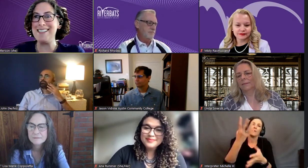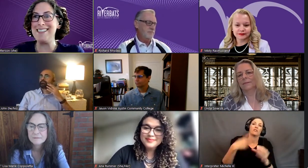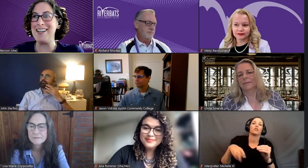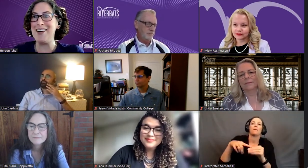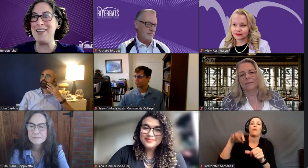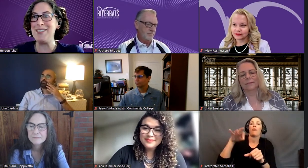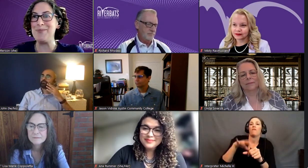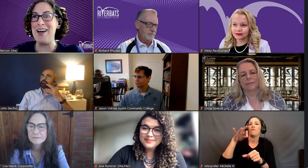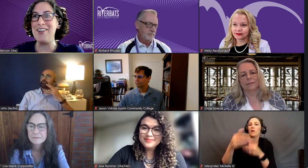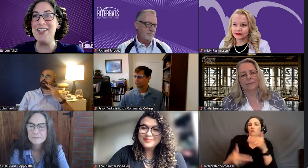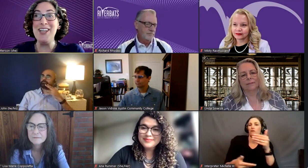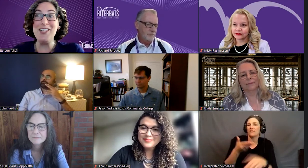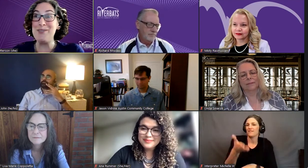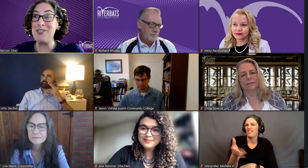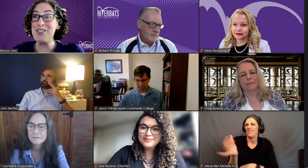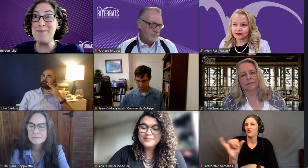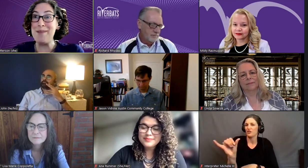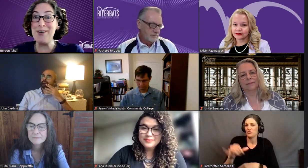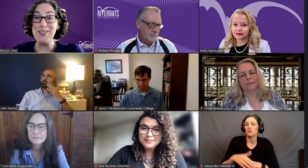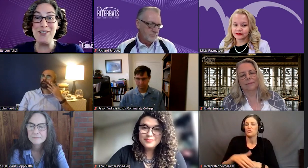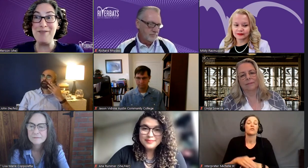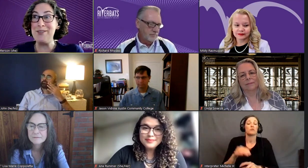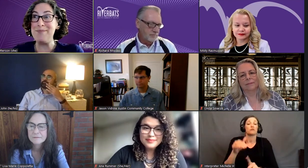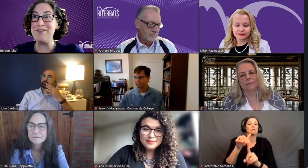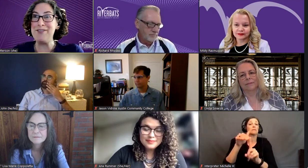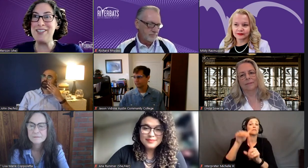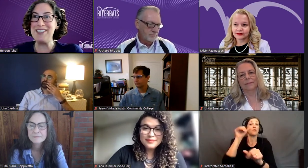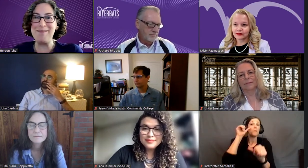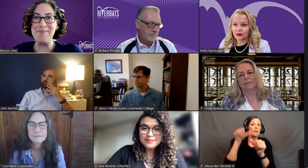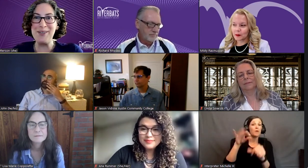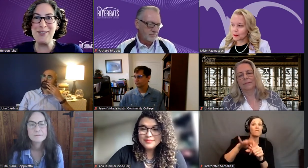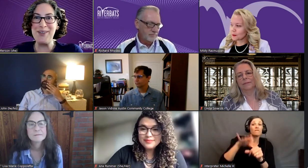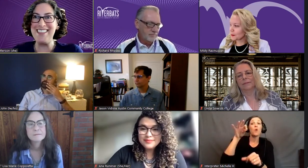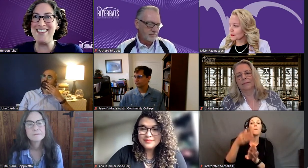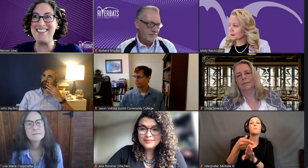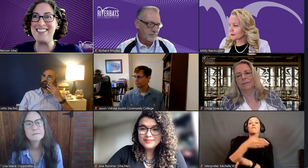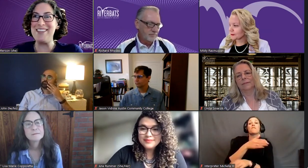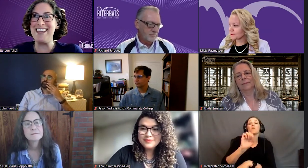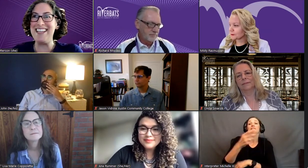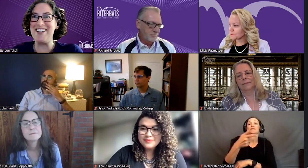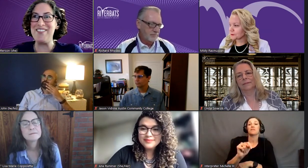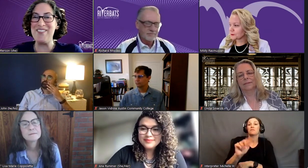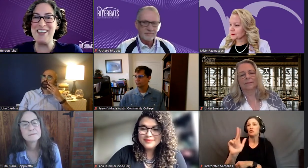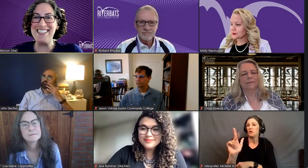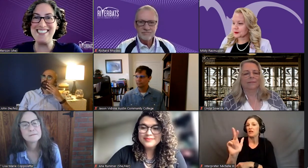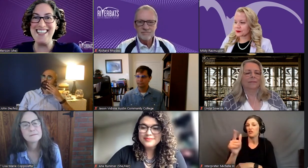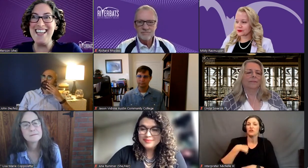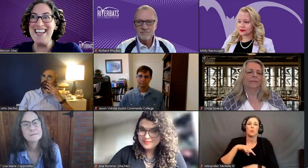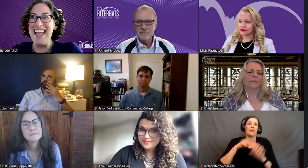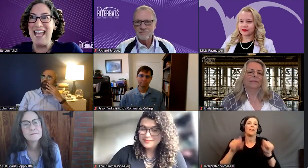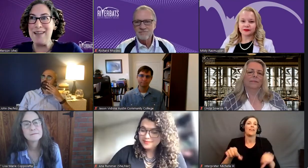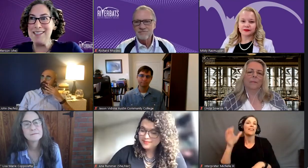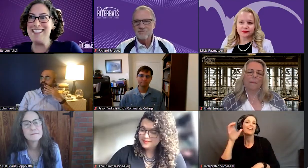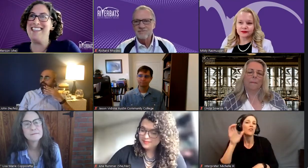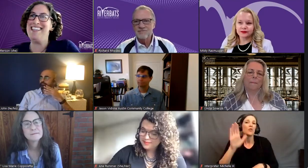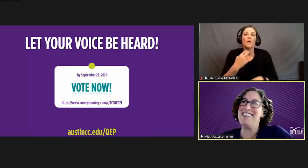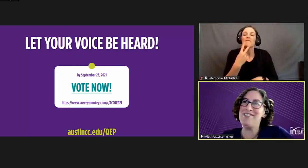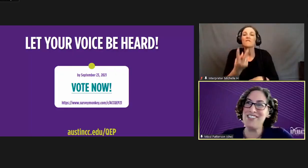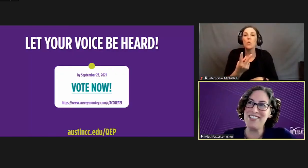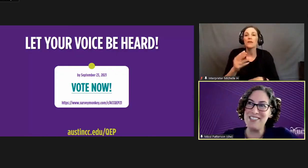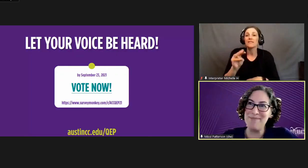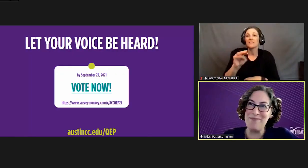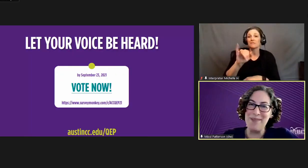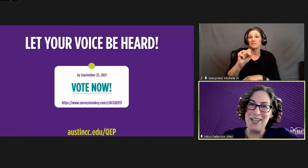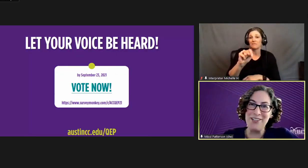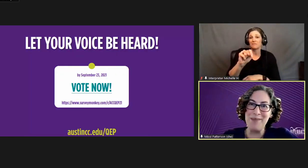process there as well. So just remember to vote before September 23rd so we can hear your voice. Hey, Misty, can